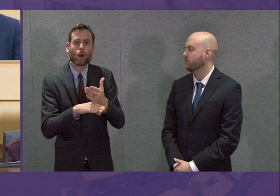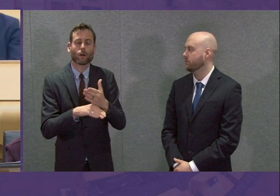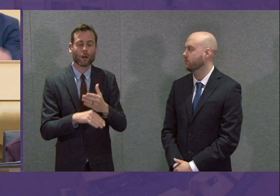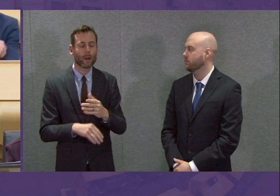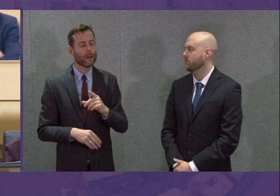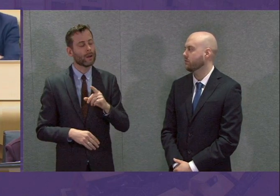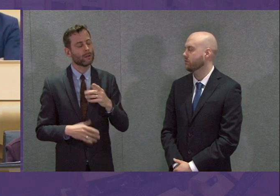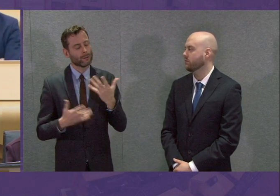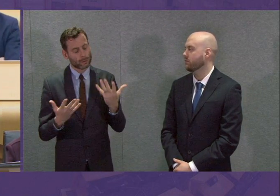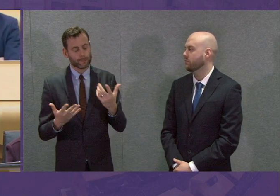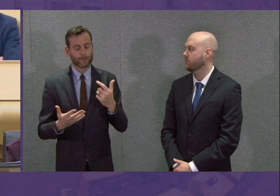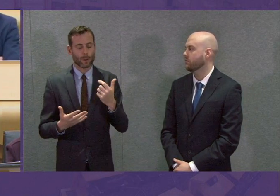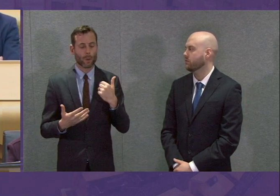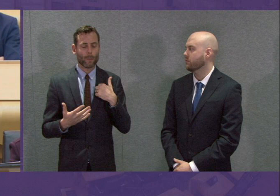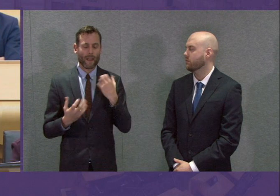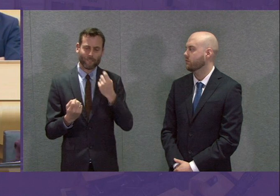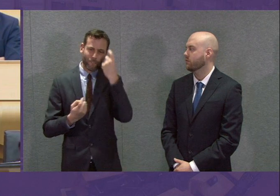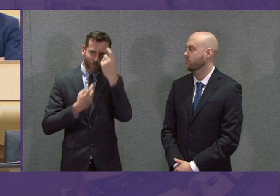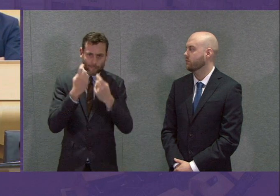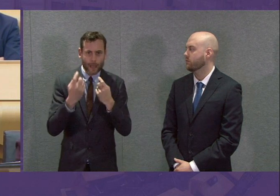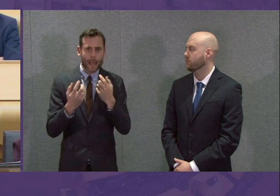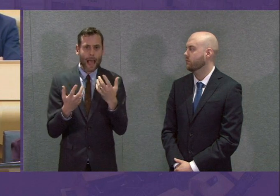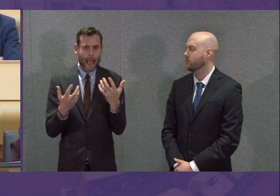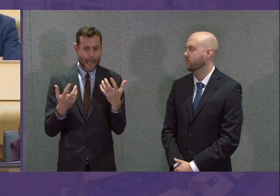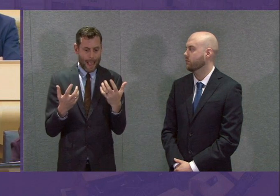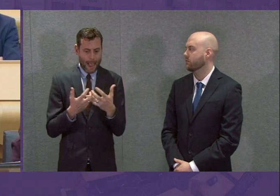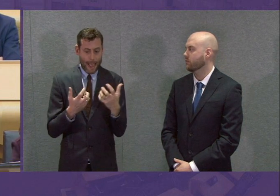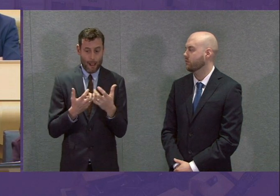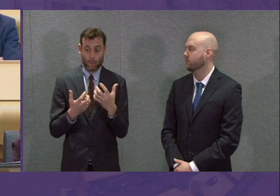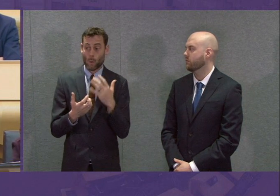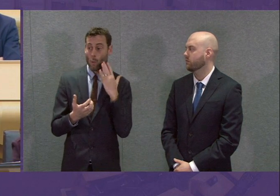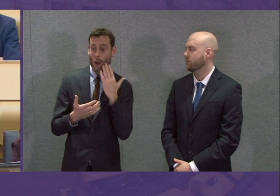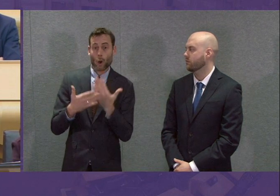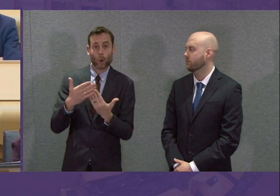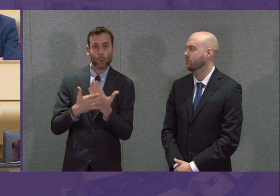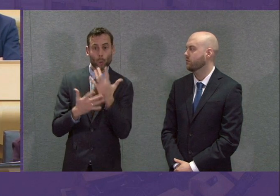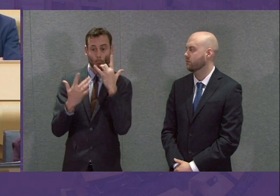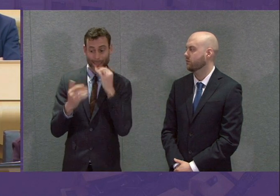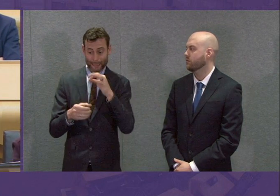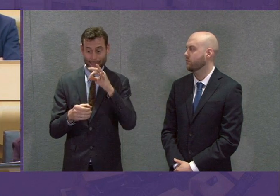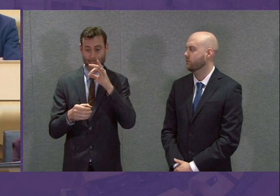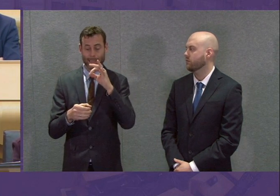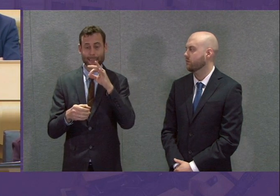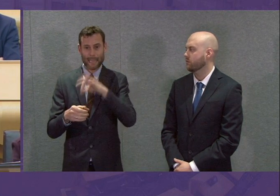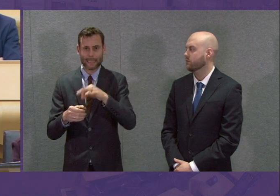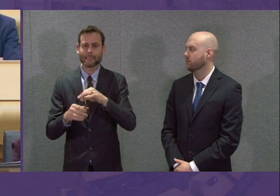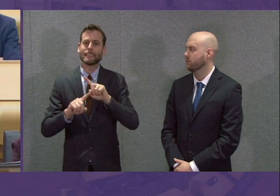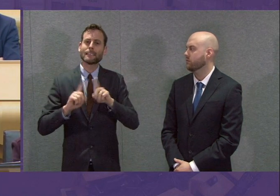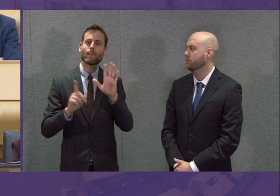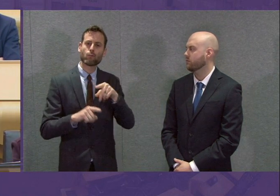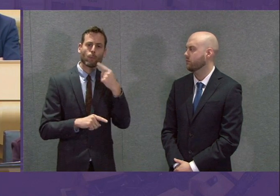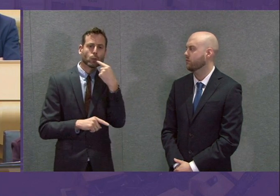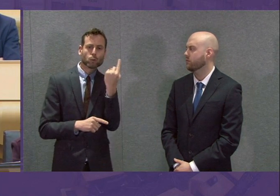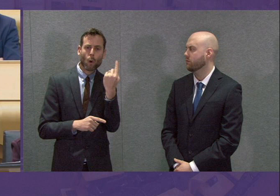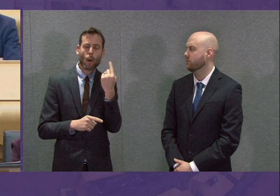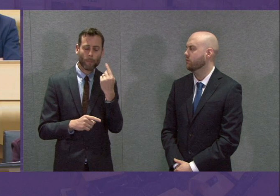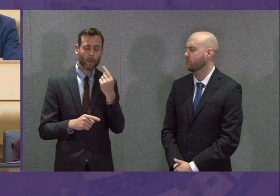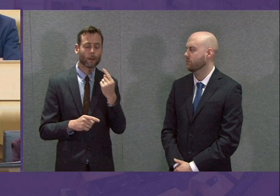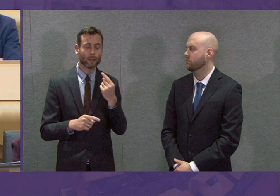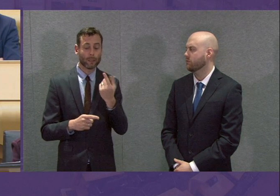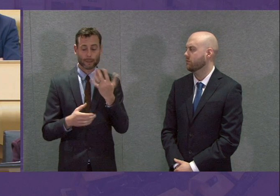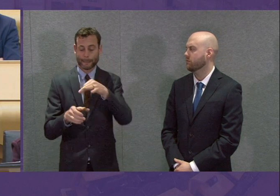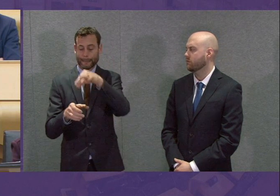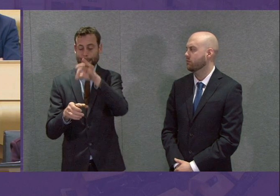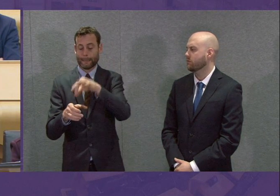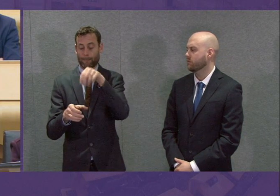there are discussions ongoing about the possibility of new forms of tests rather than the swab tests that are used right now. Dipstick